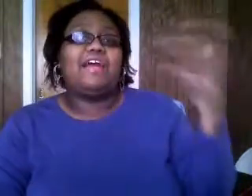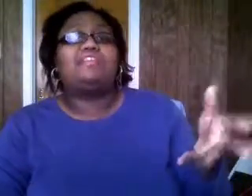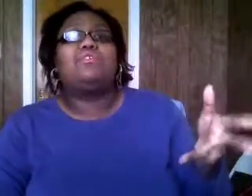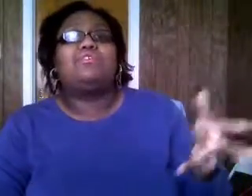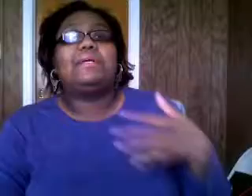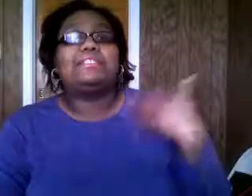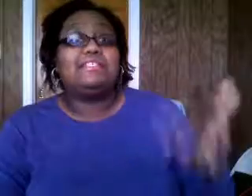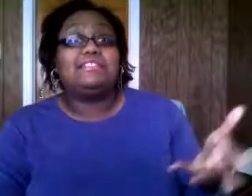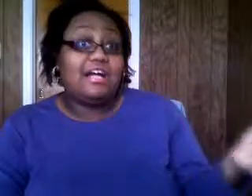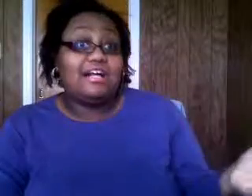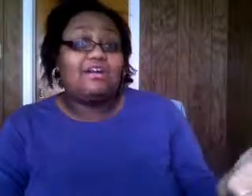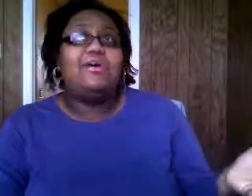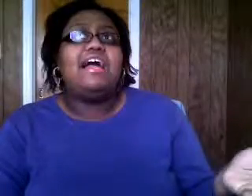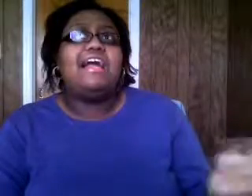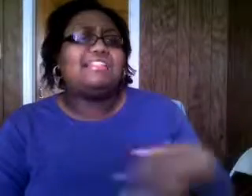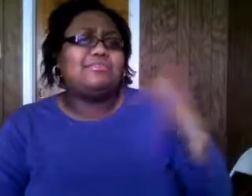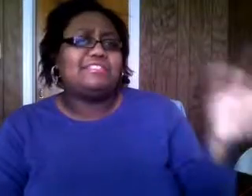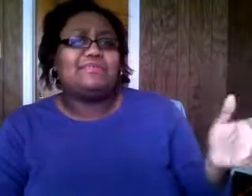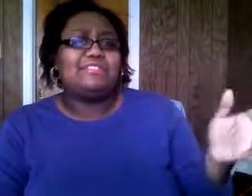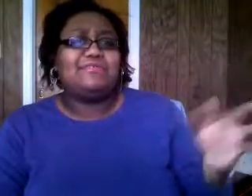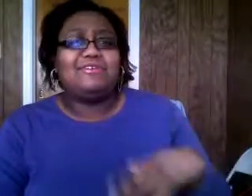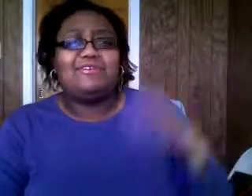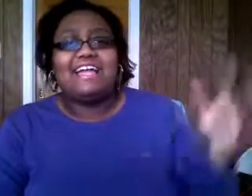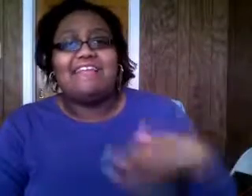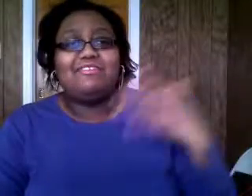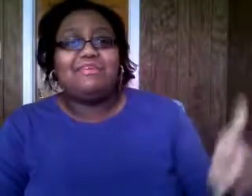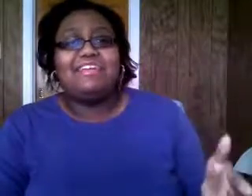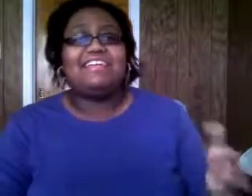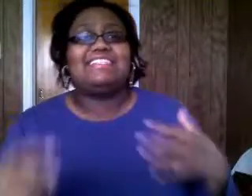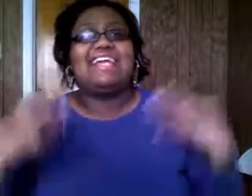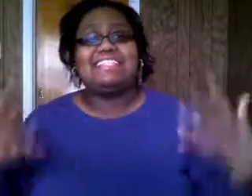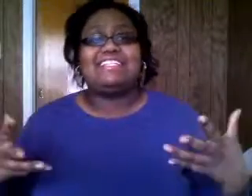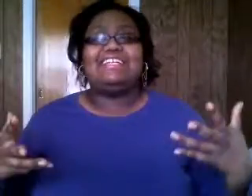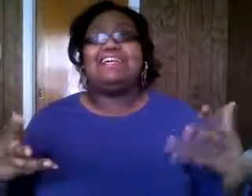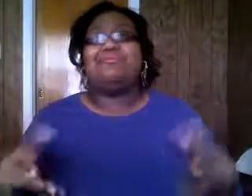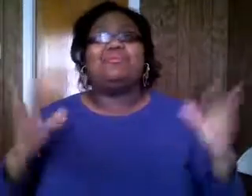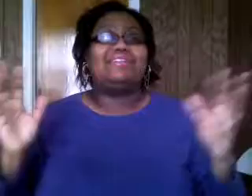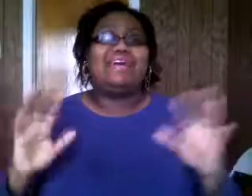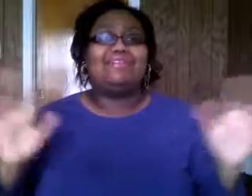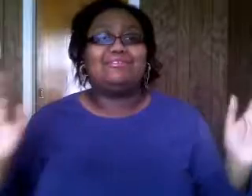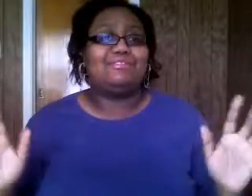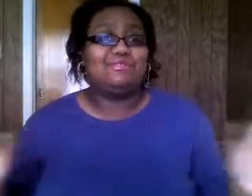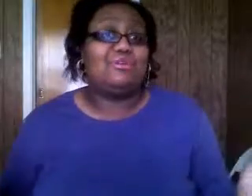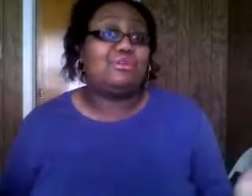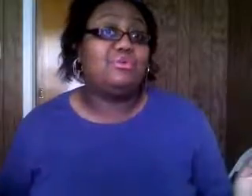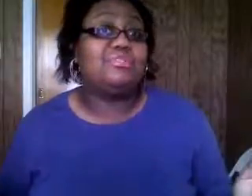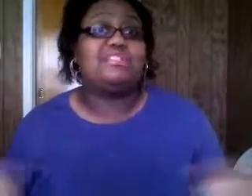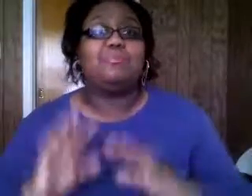violence going on in my city in chicago it's so much stuff that's going on like every week and it's kind of sickening and people are getting tired to turn on the news because nobody